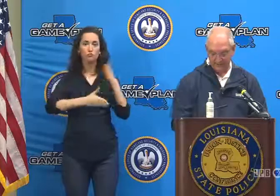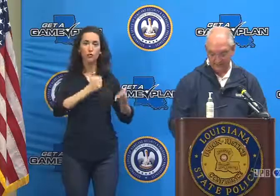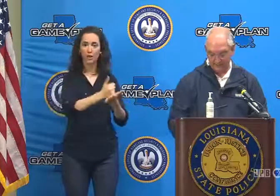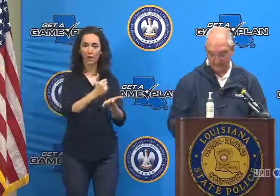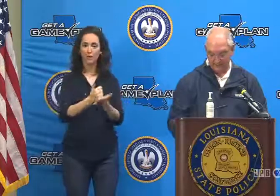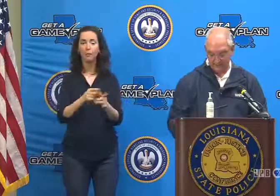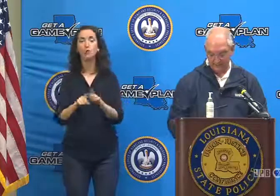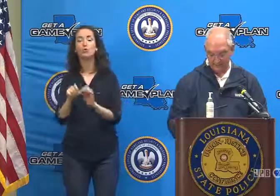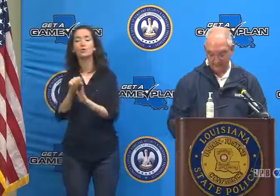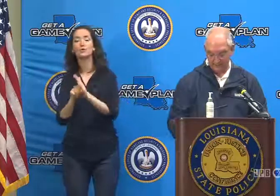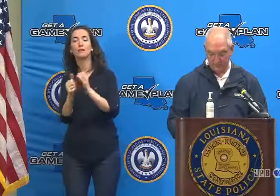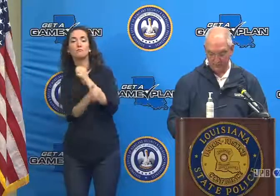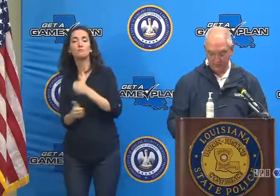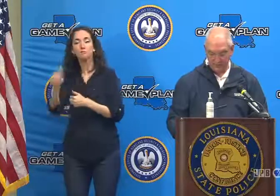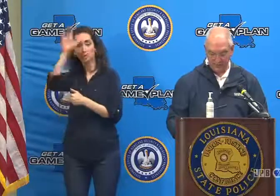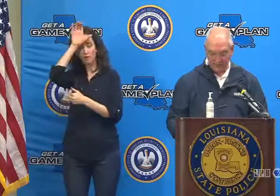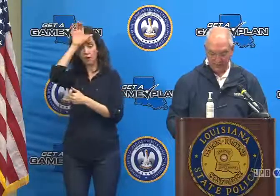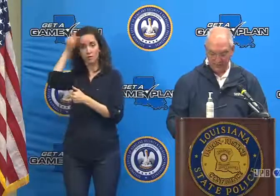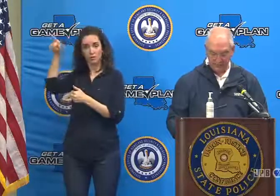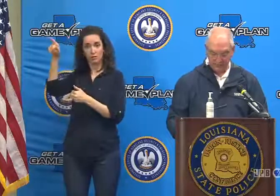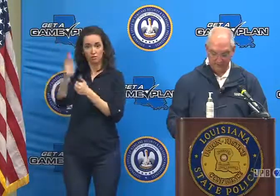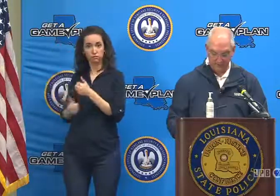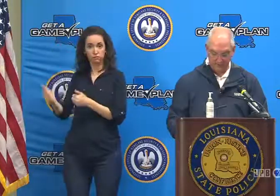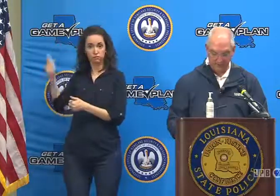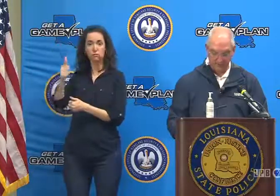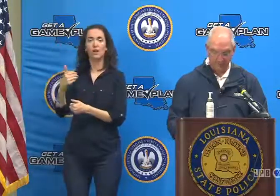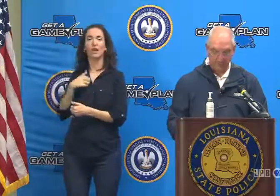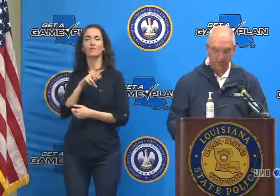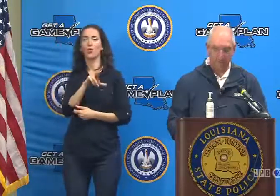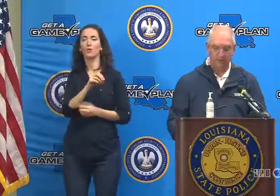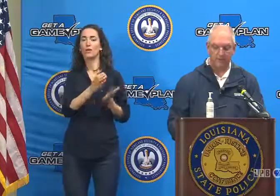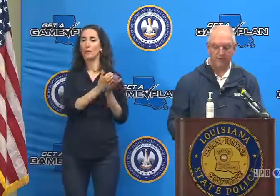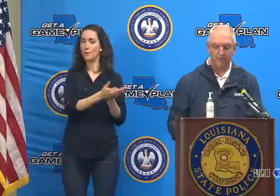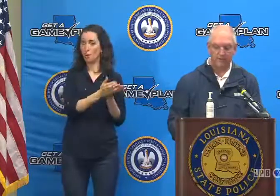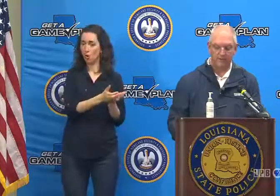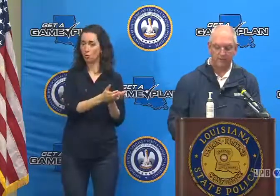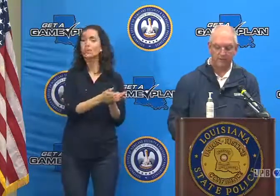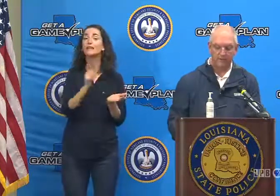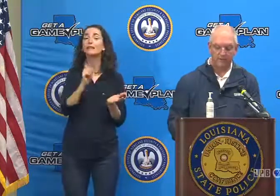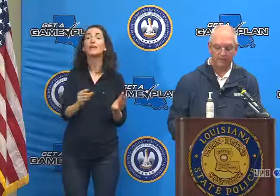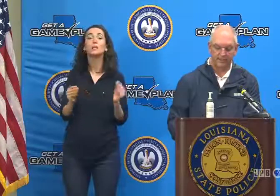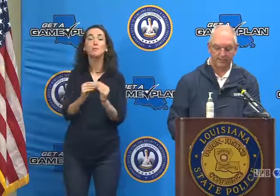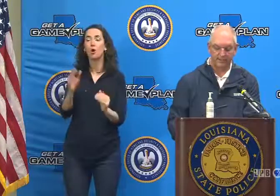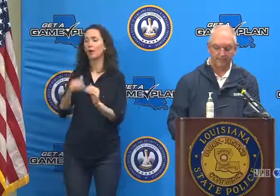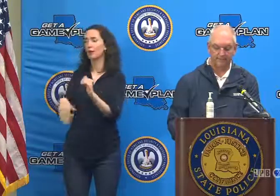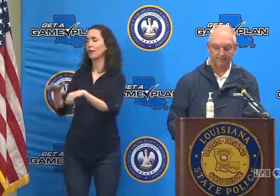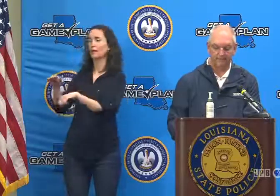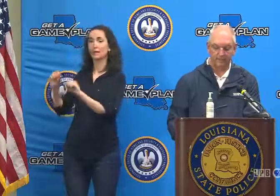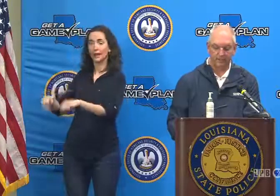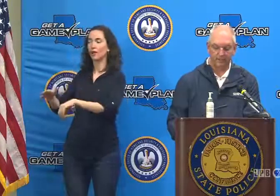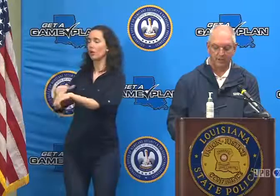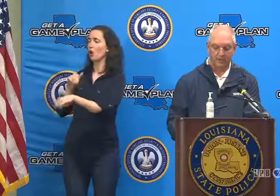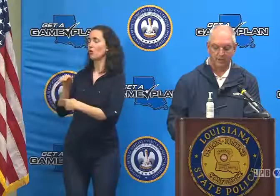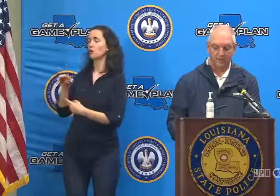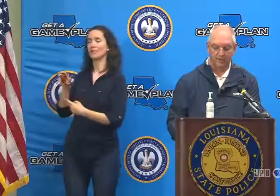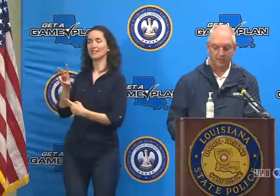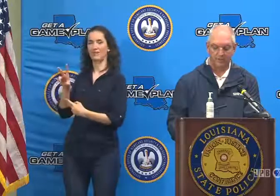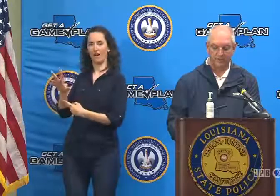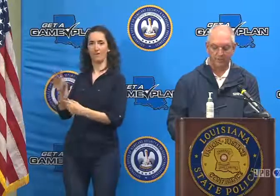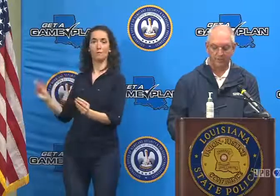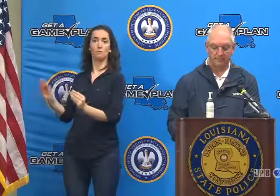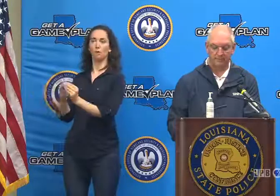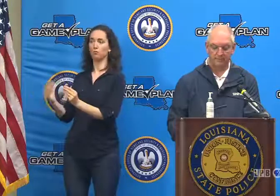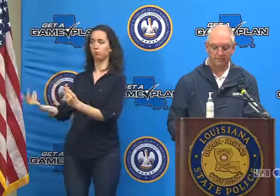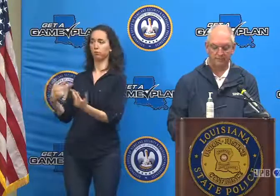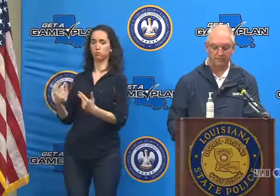likewise has 30 boats staged with 75 more individuals if needed. Four